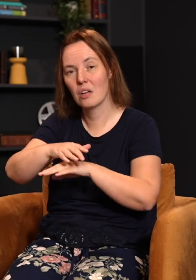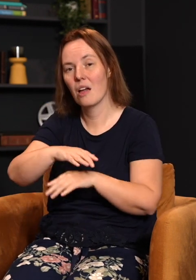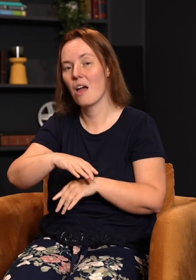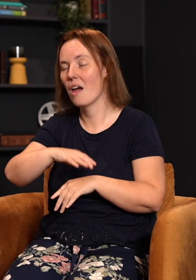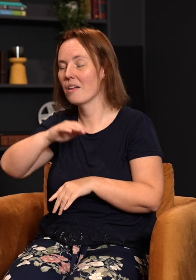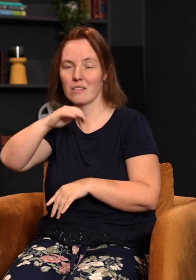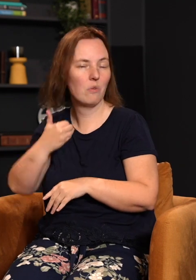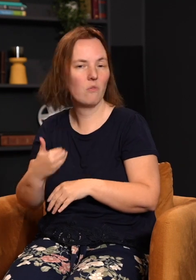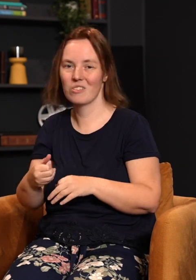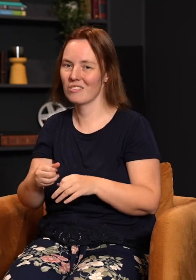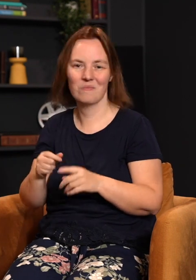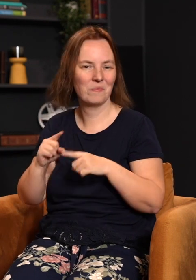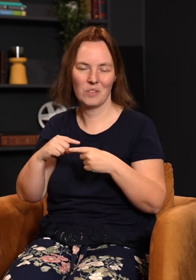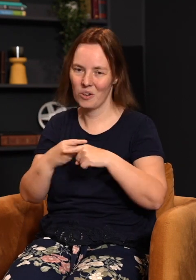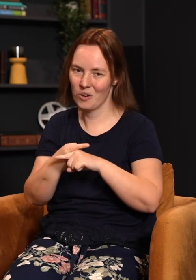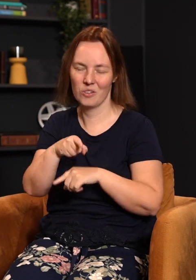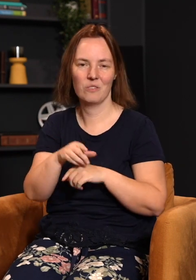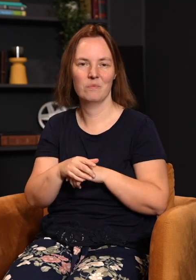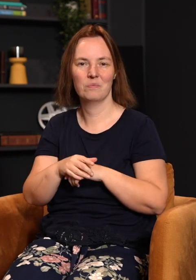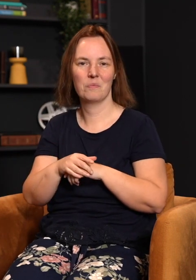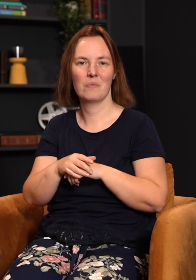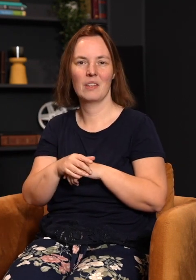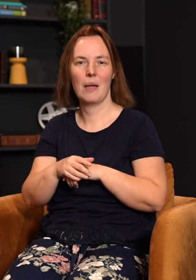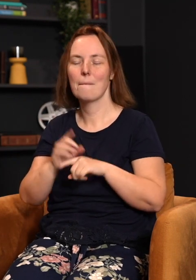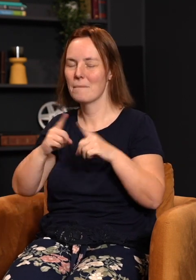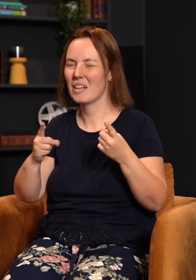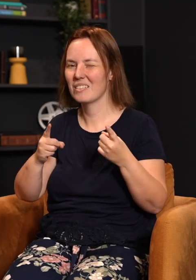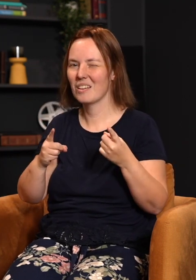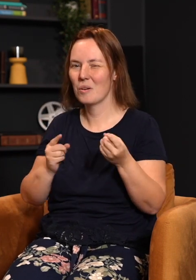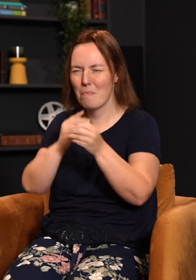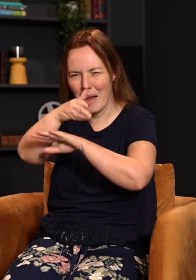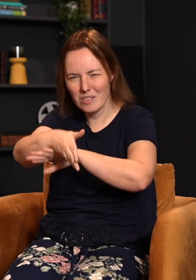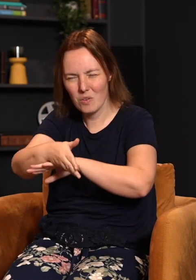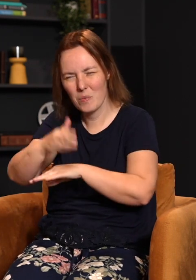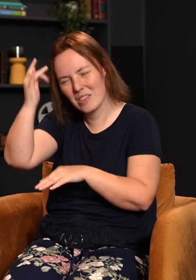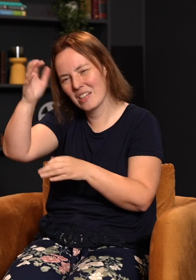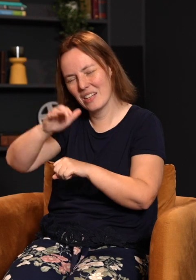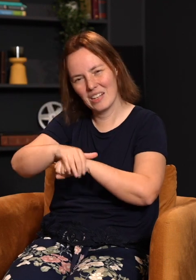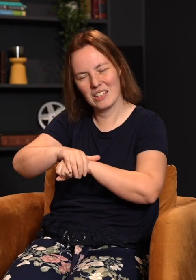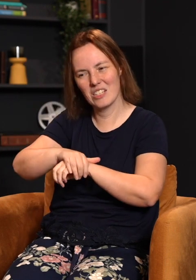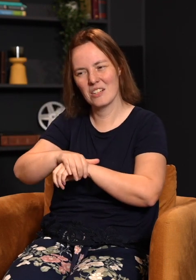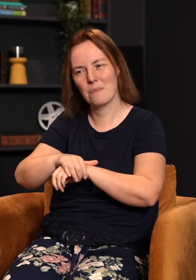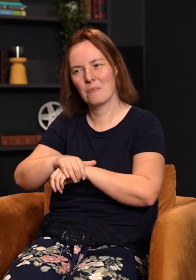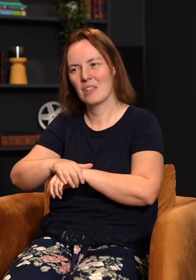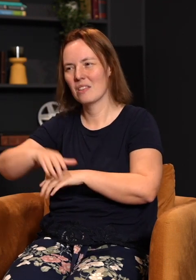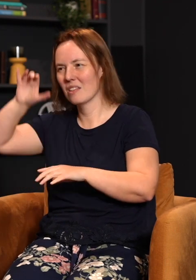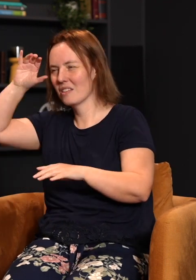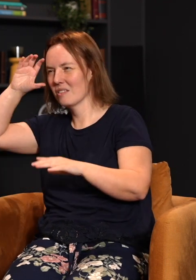and I will not harm you. Now, here's the beautiful thing. That word Passover, we tend to think in the English language, we get this image of